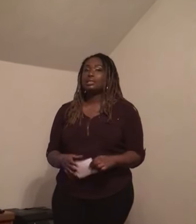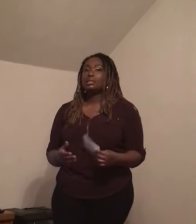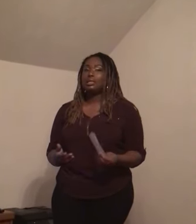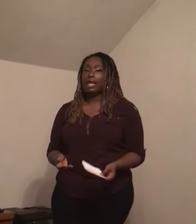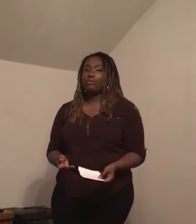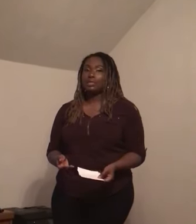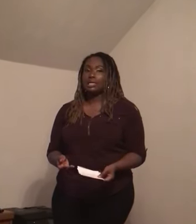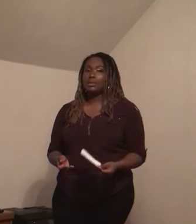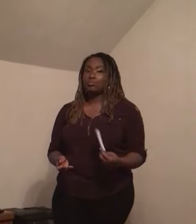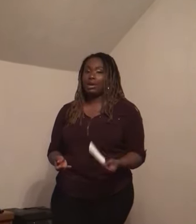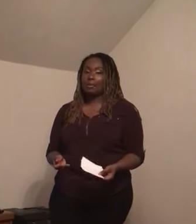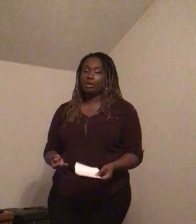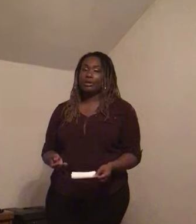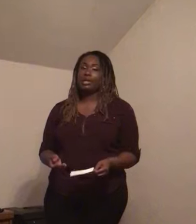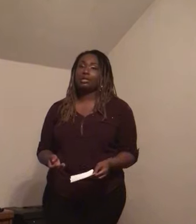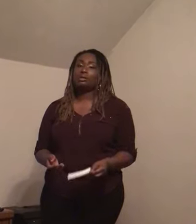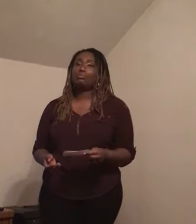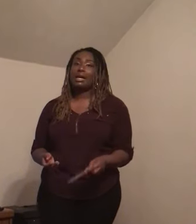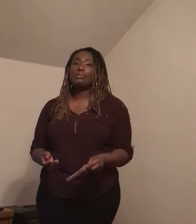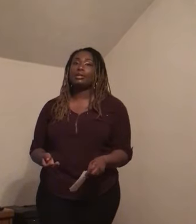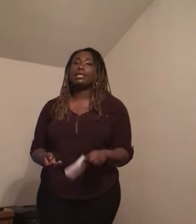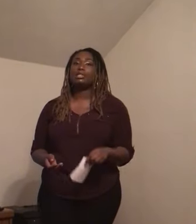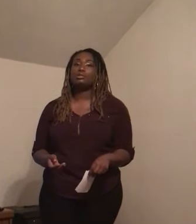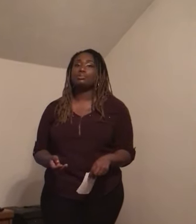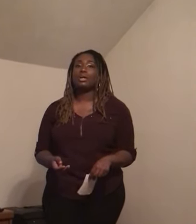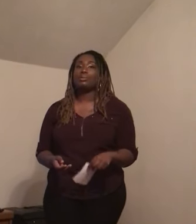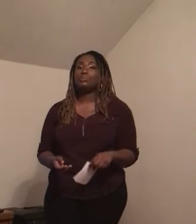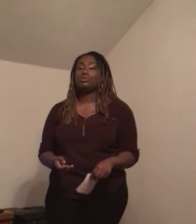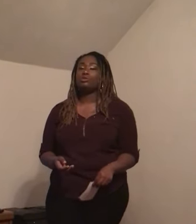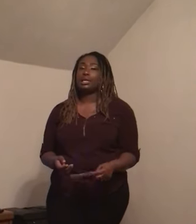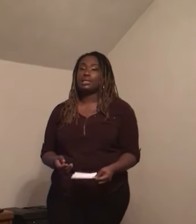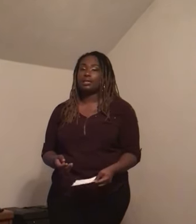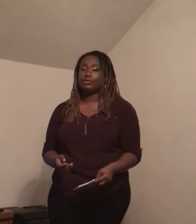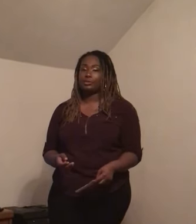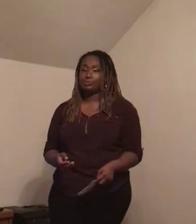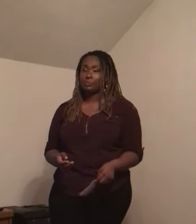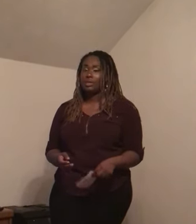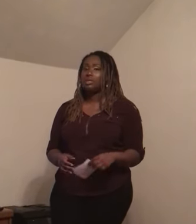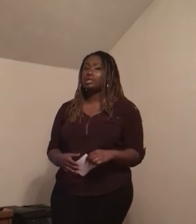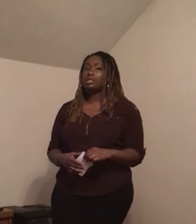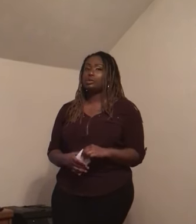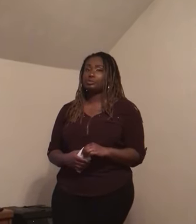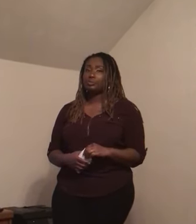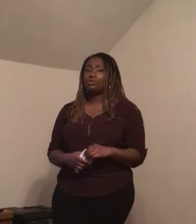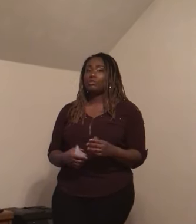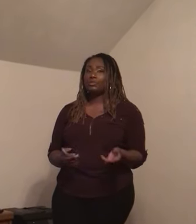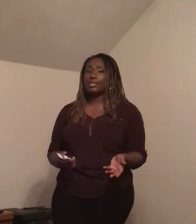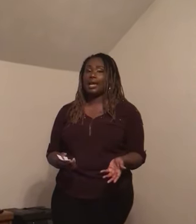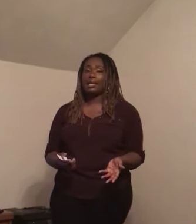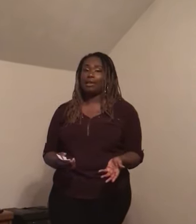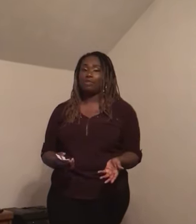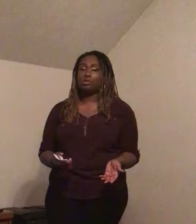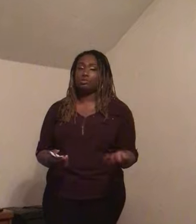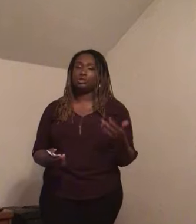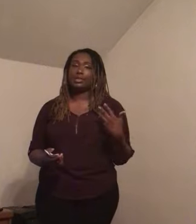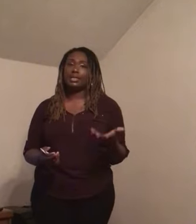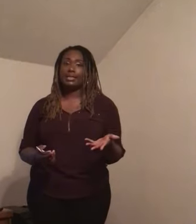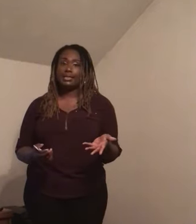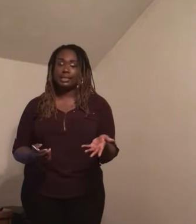language is primarily used by people who are deaf. So with sign language you use your hands,